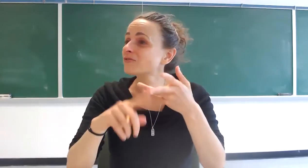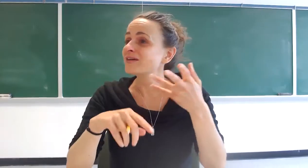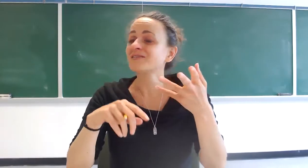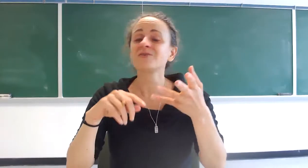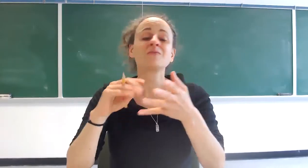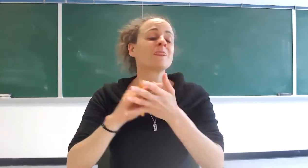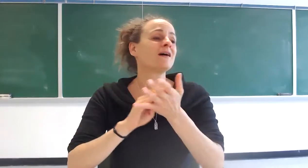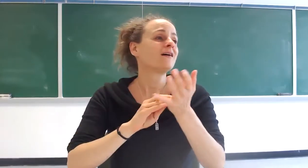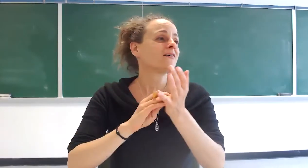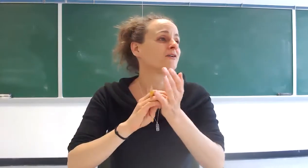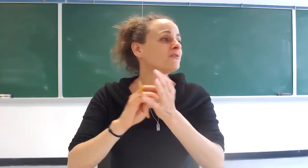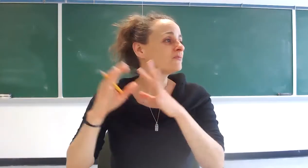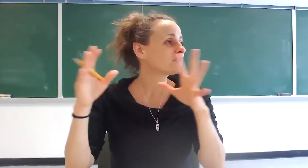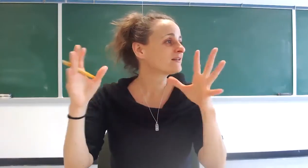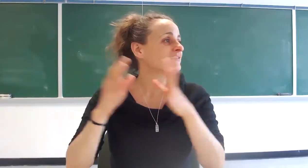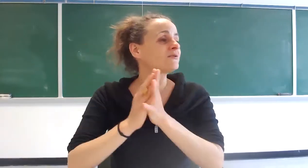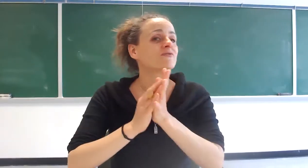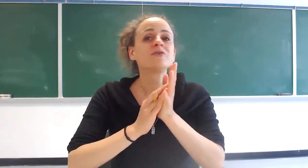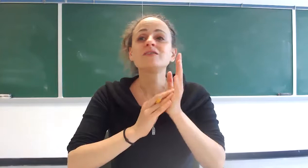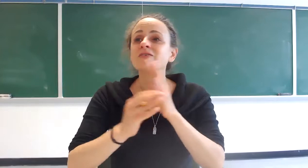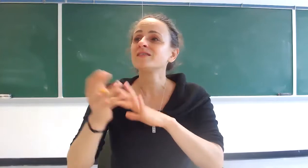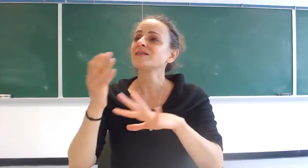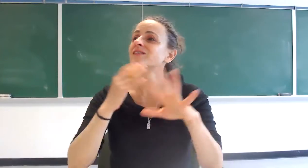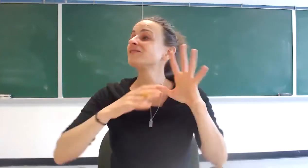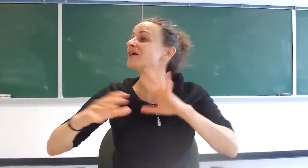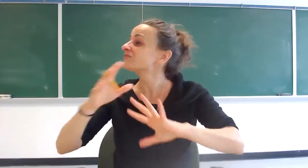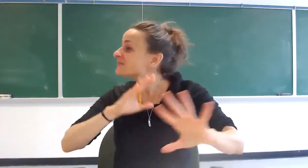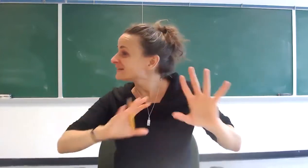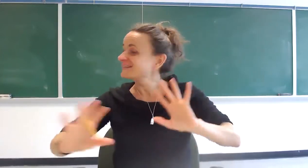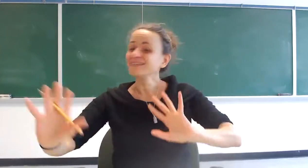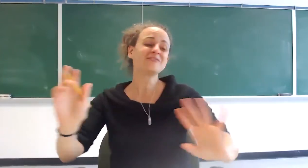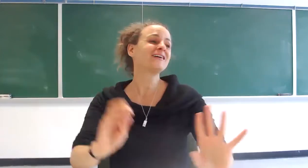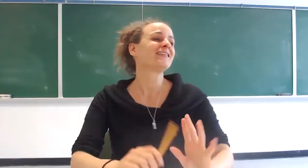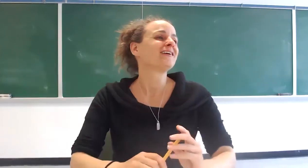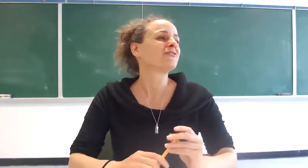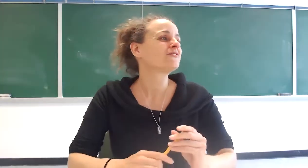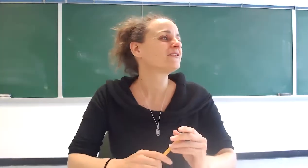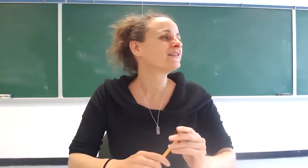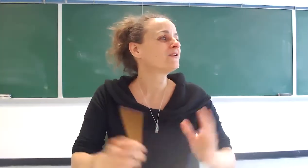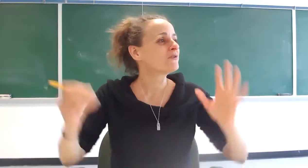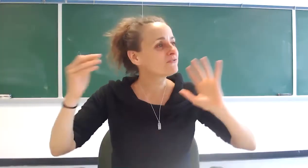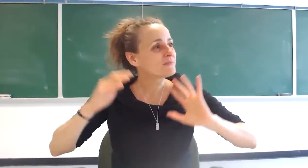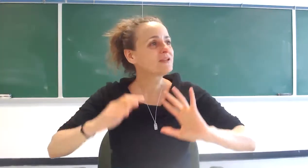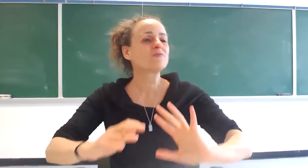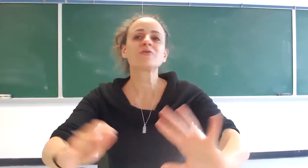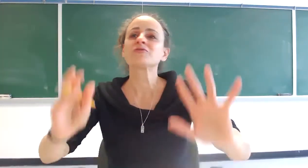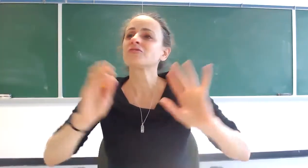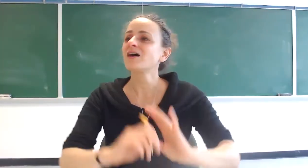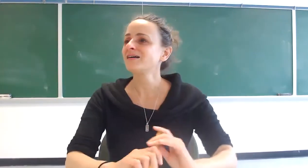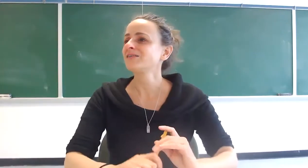of Esther a number of books like this so if you're interested in the divine feminine right if you're interested in a more feminine approach to God a